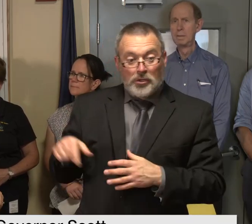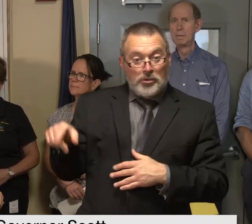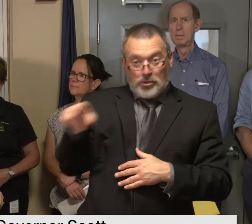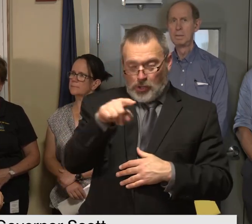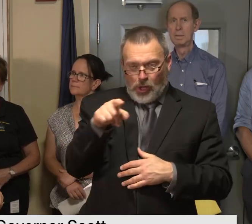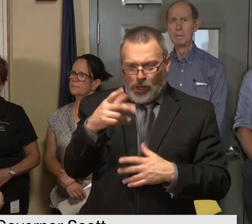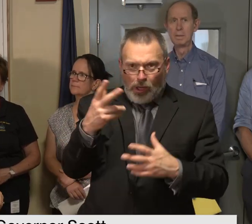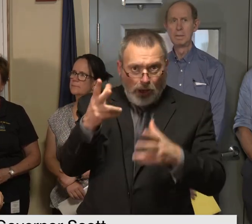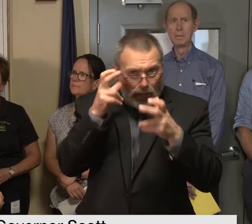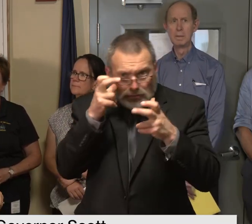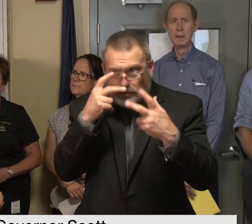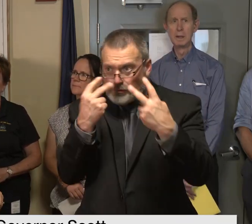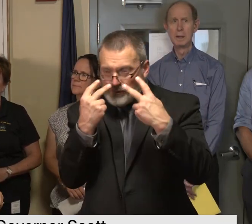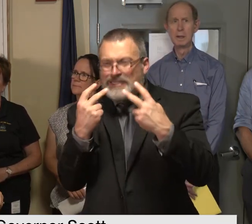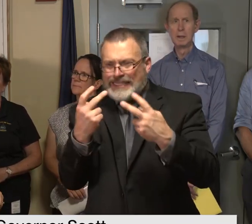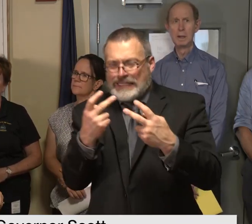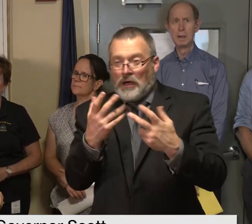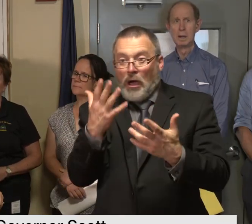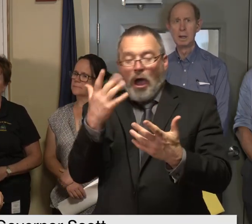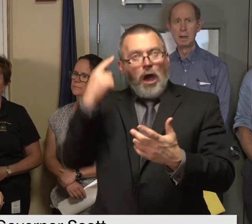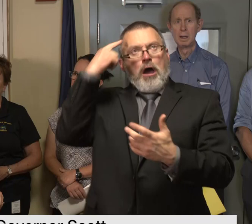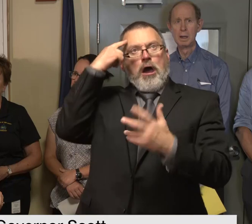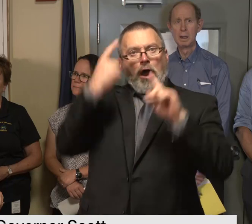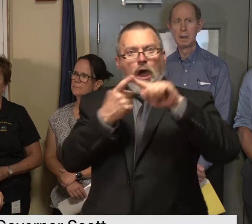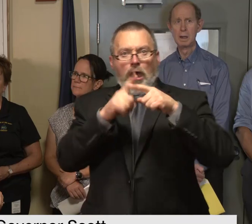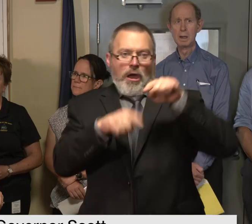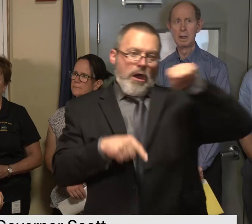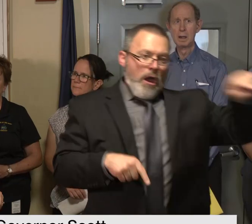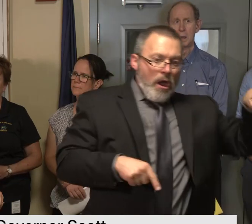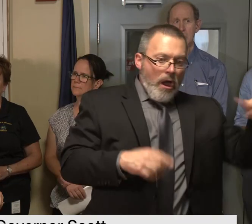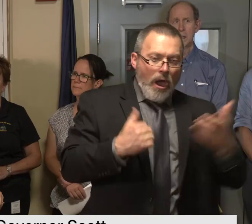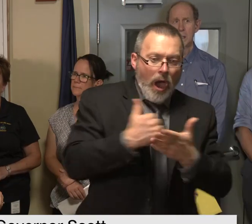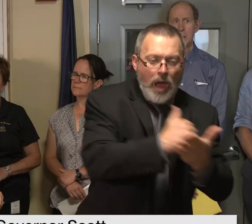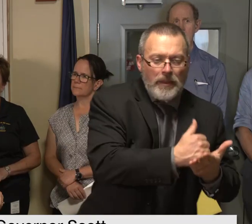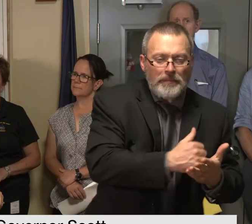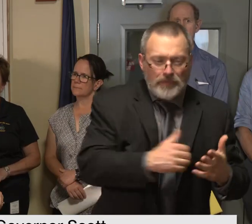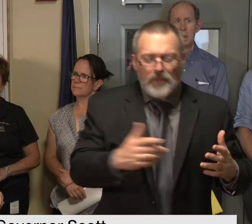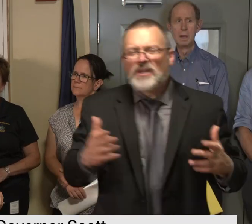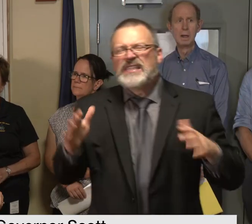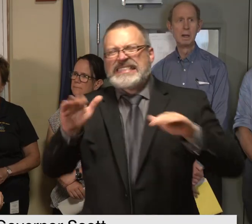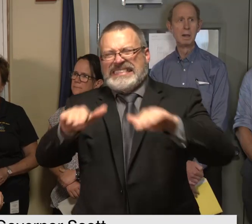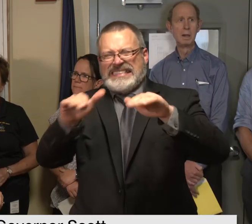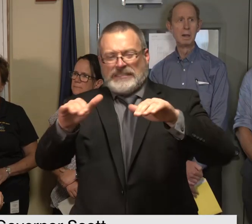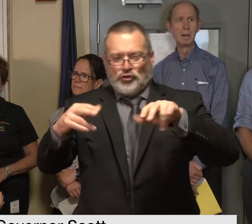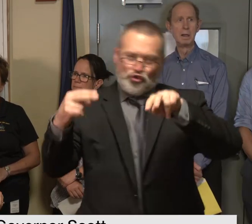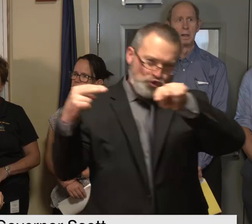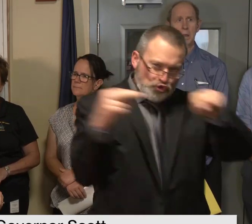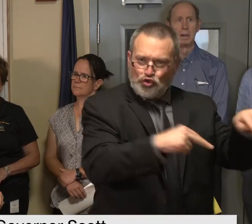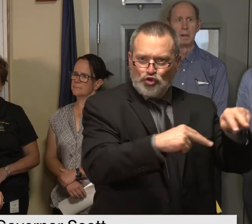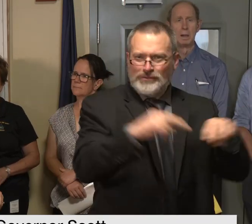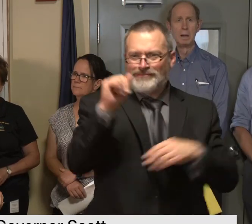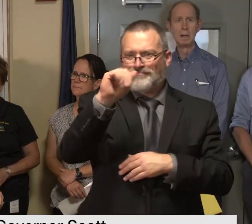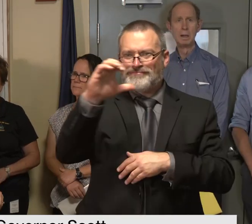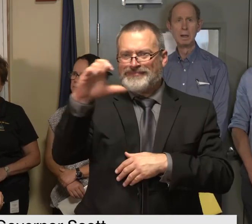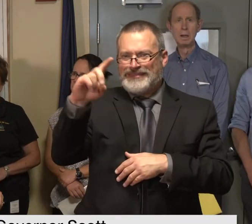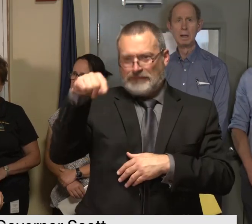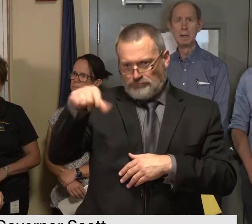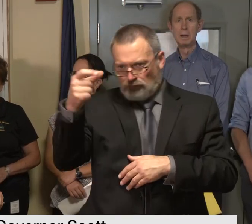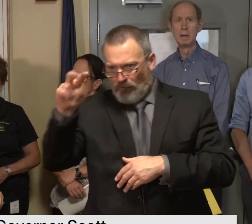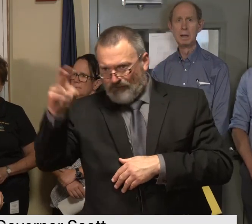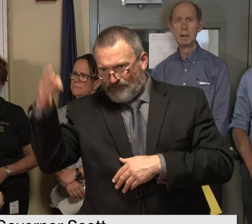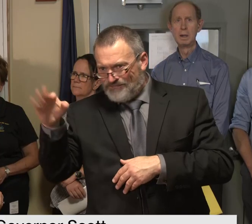business owners and employers navigate um again i encourage people to go look at this resource page and as the governor mentioned